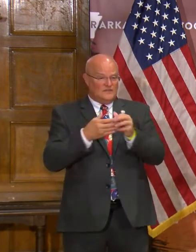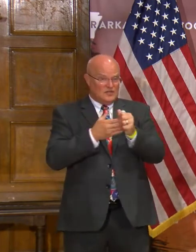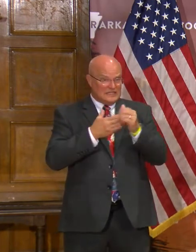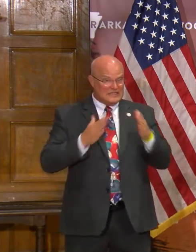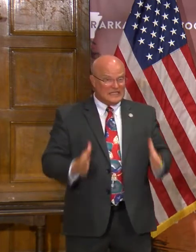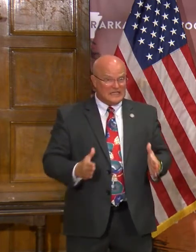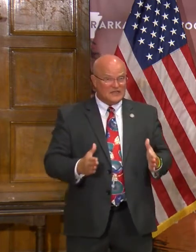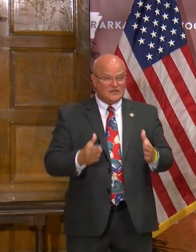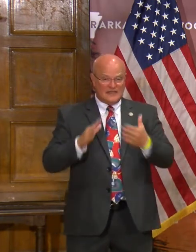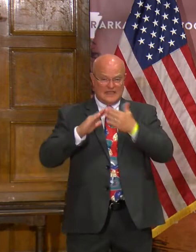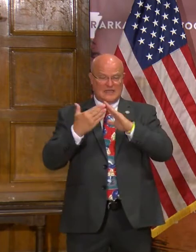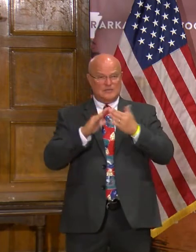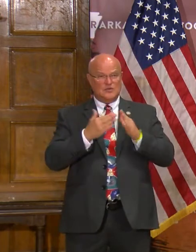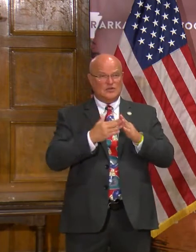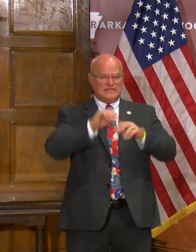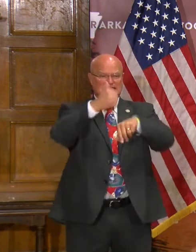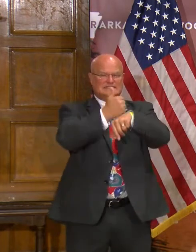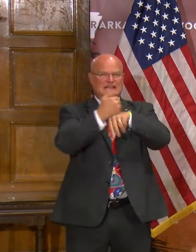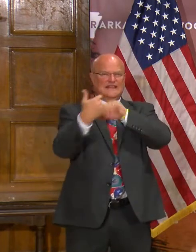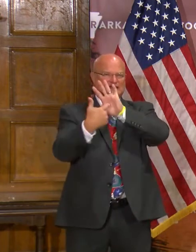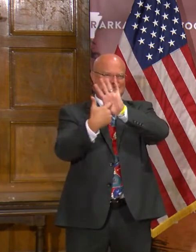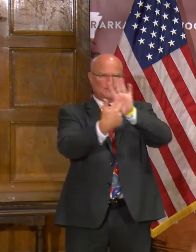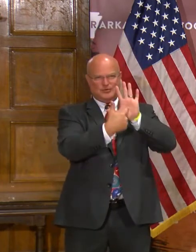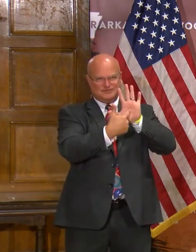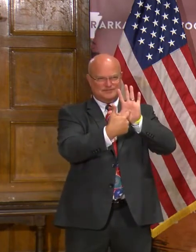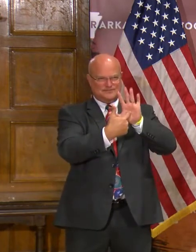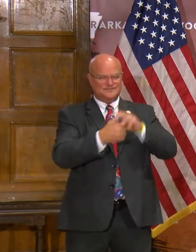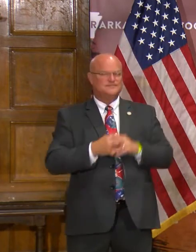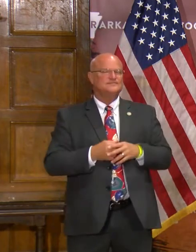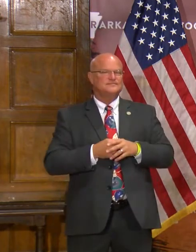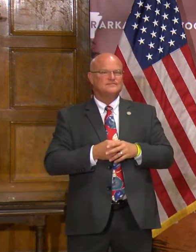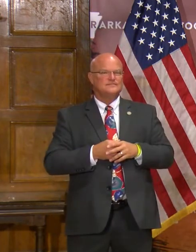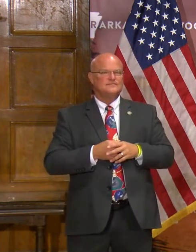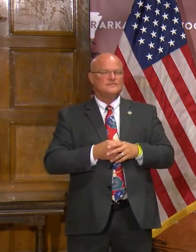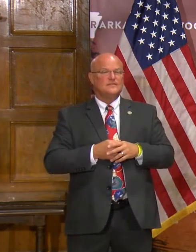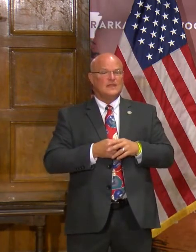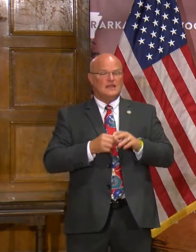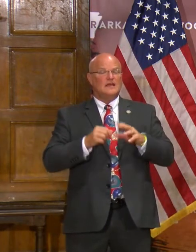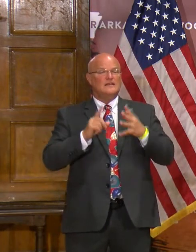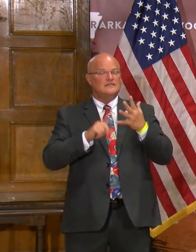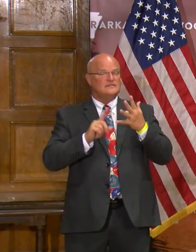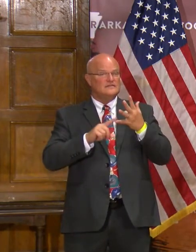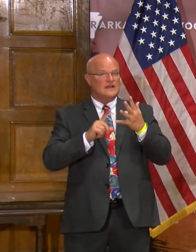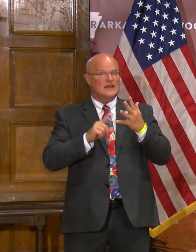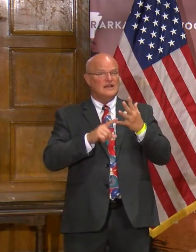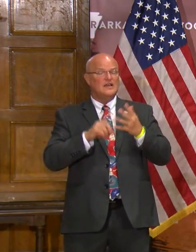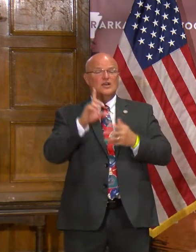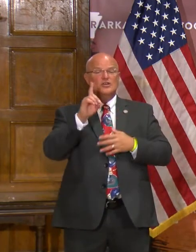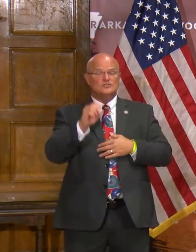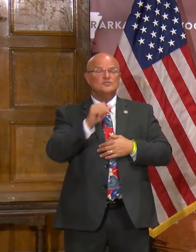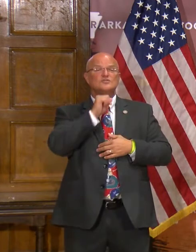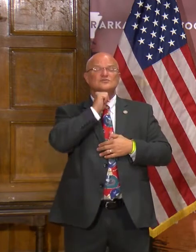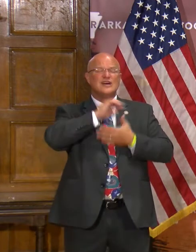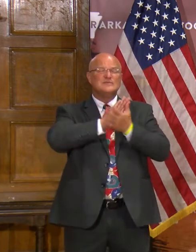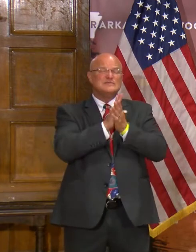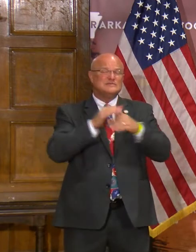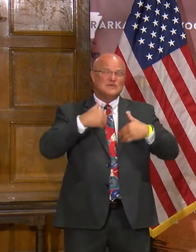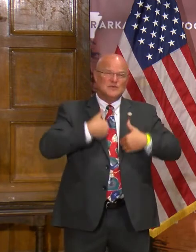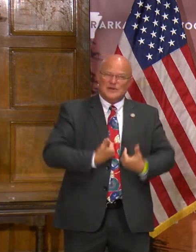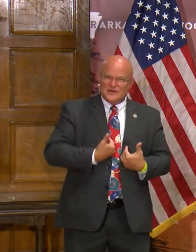a leader, if you're in the community, set that example. And then finally, part of the strategy is do not grow weary.